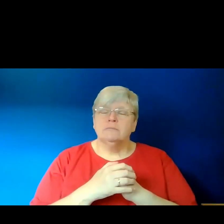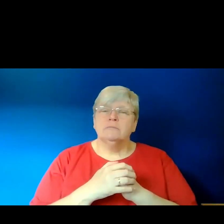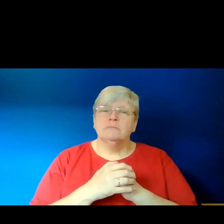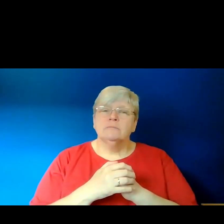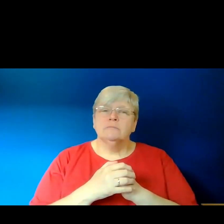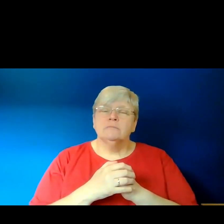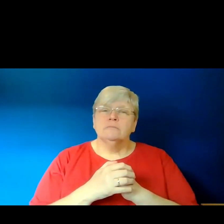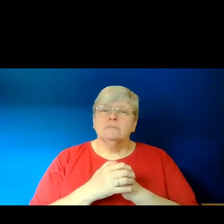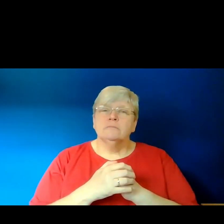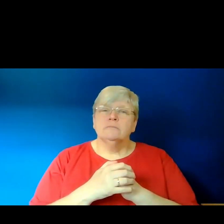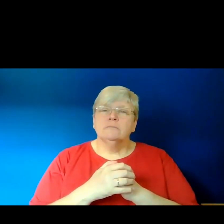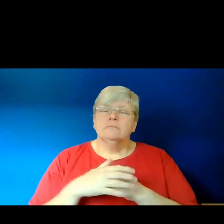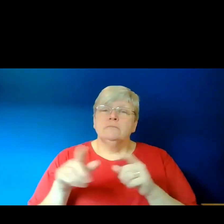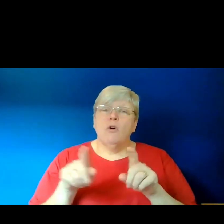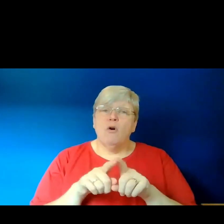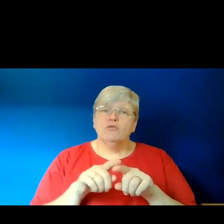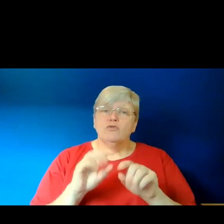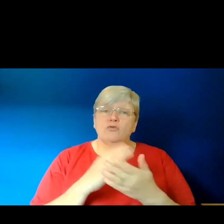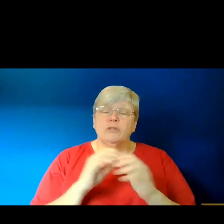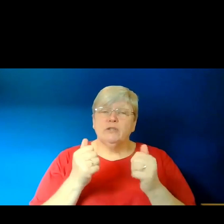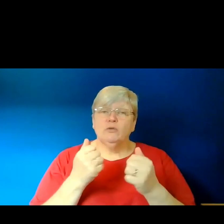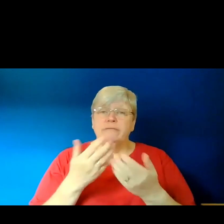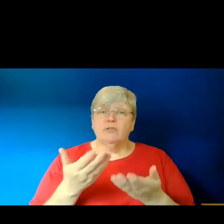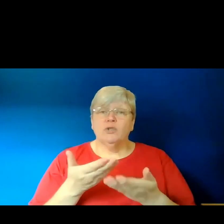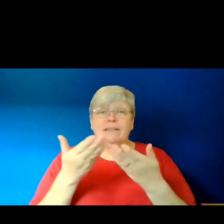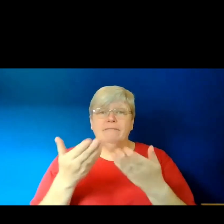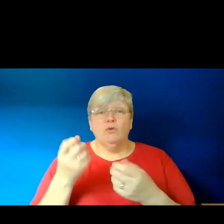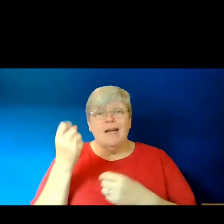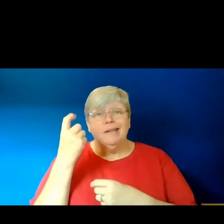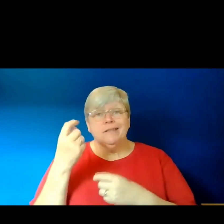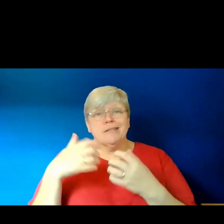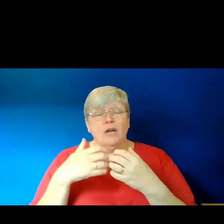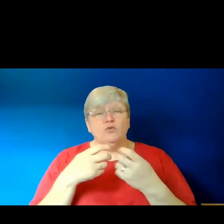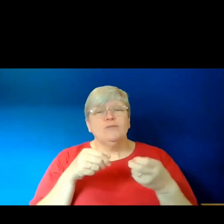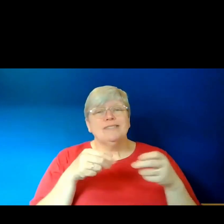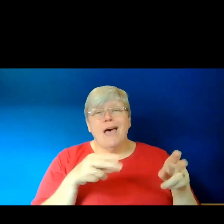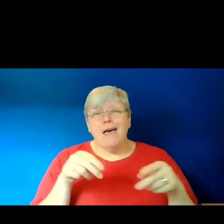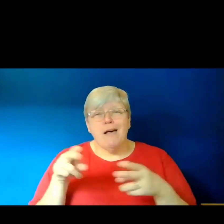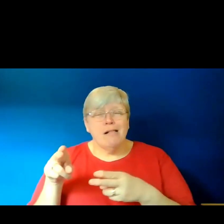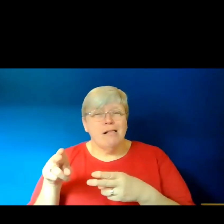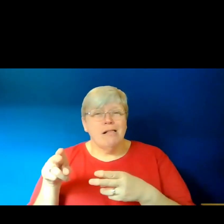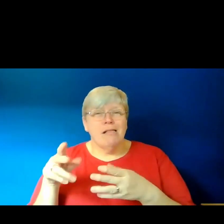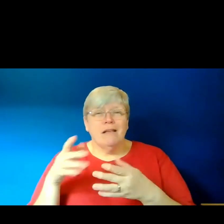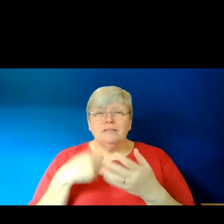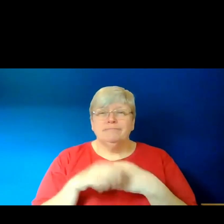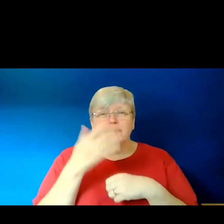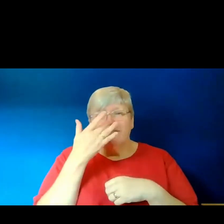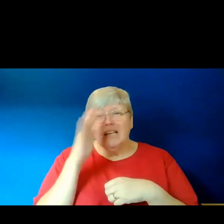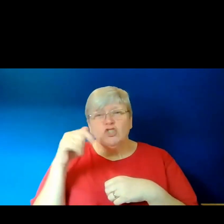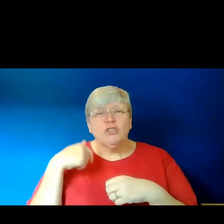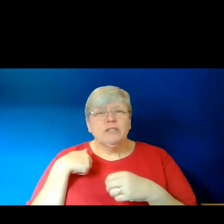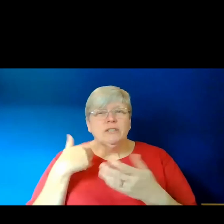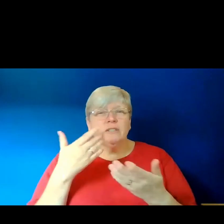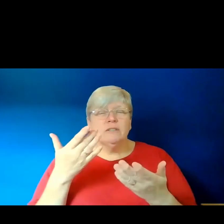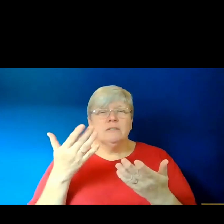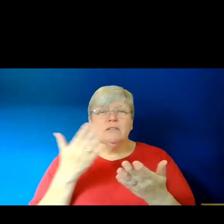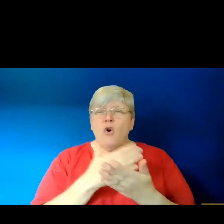And I think they're also really good for giving you some ideas about how to stylize and fictionalize. As obviously,